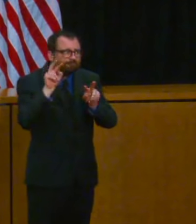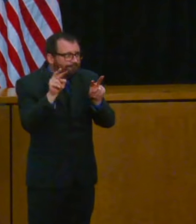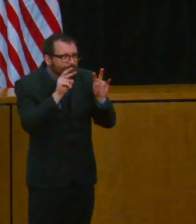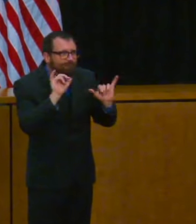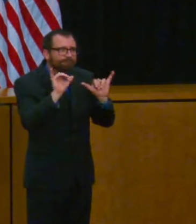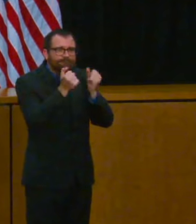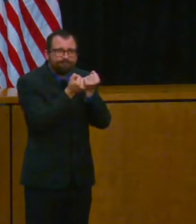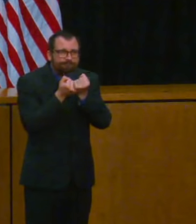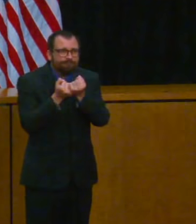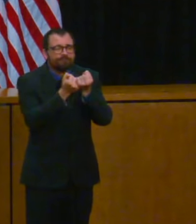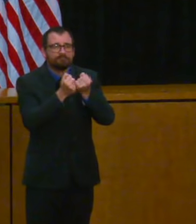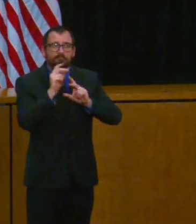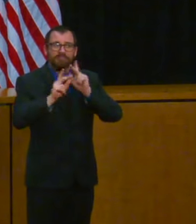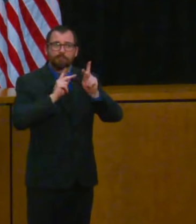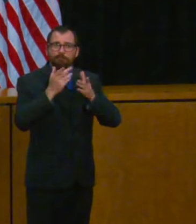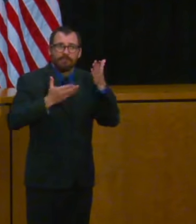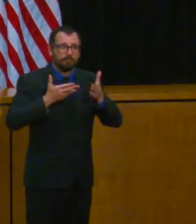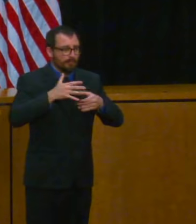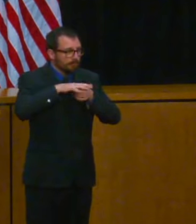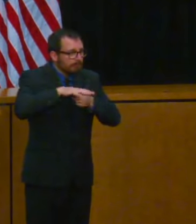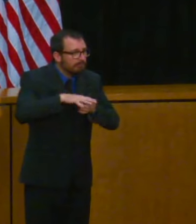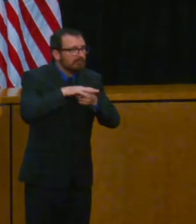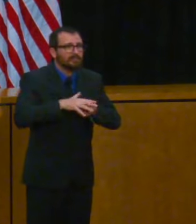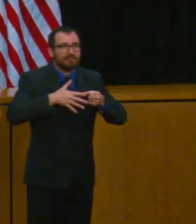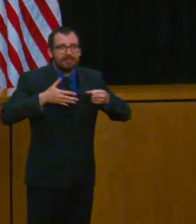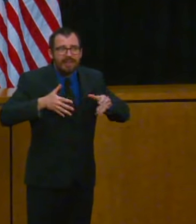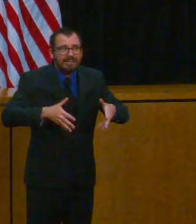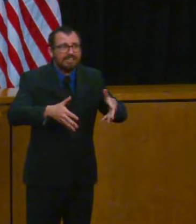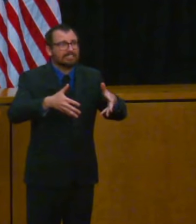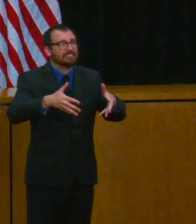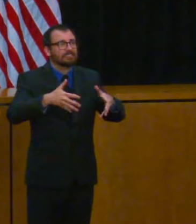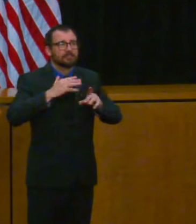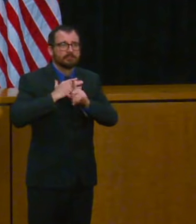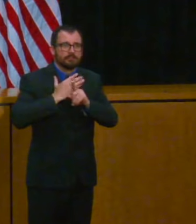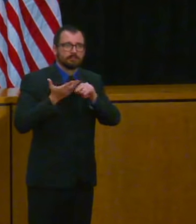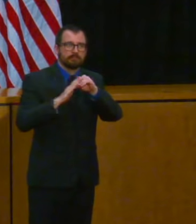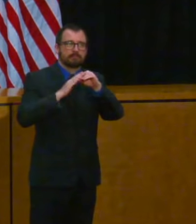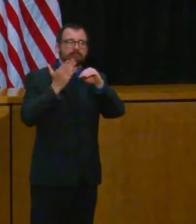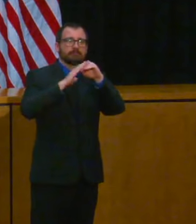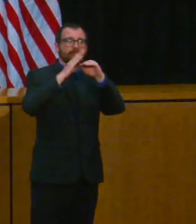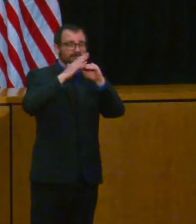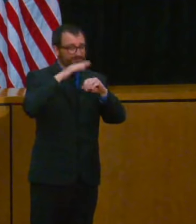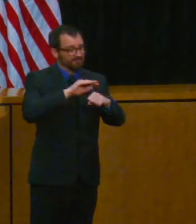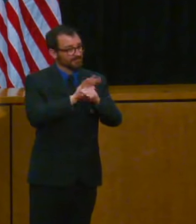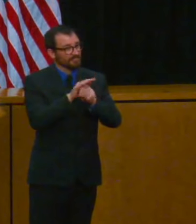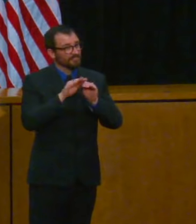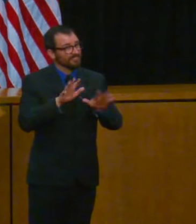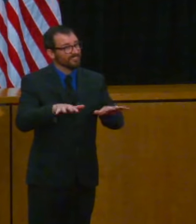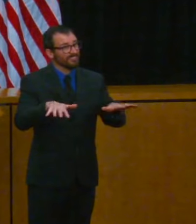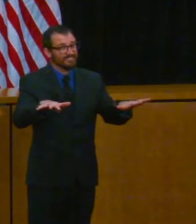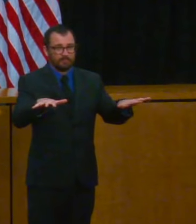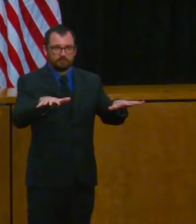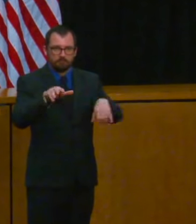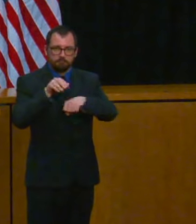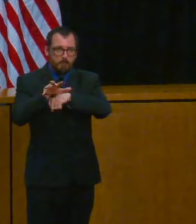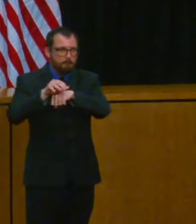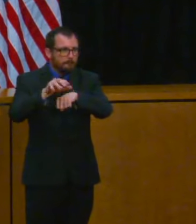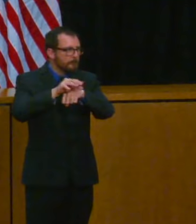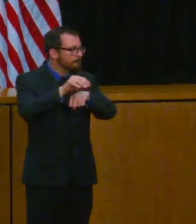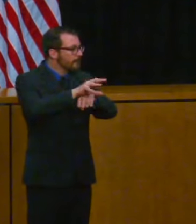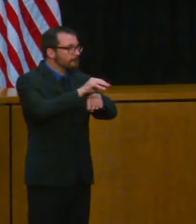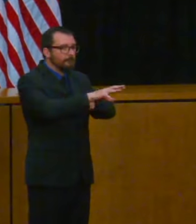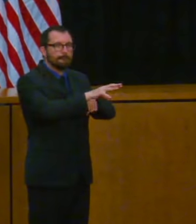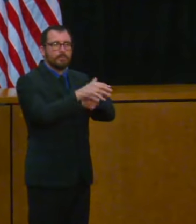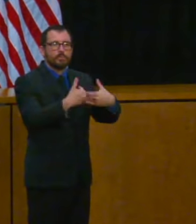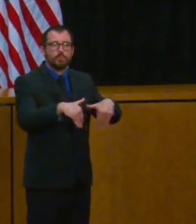fear and anxiety about a disease a pandemic can be overwhelming and cause strong emotions in adults and